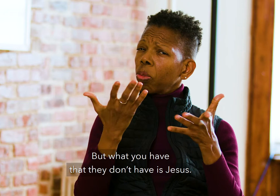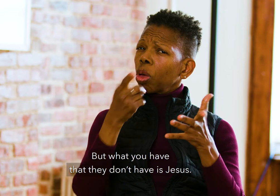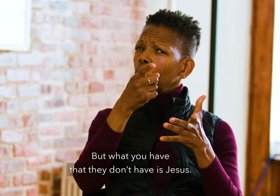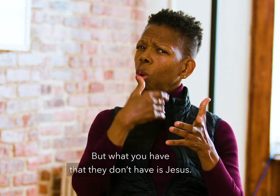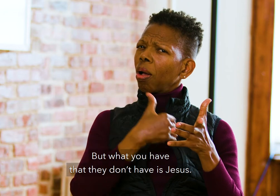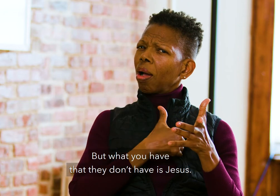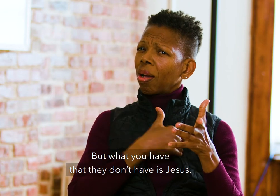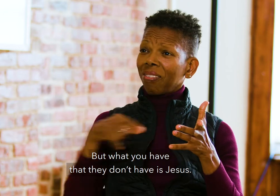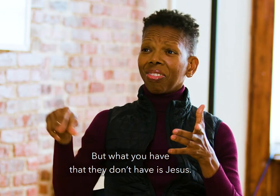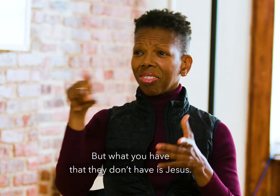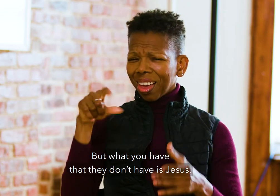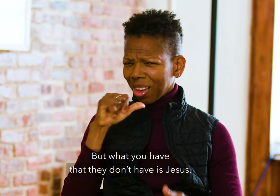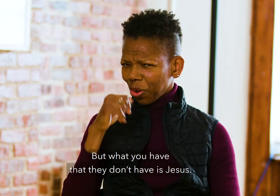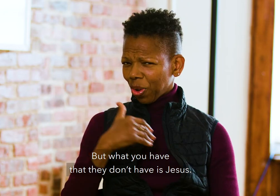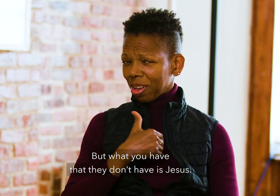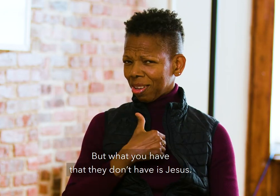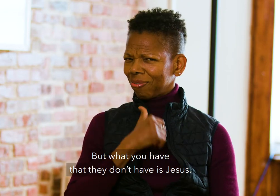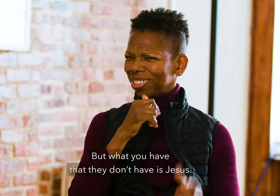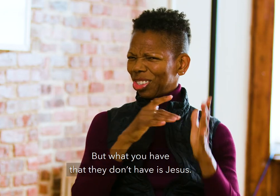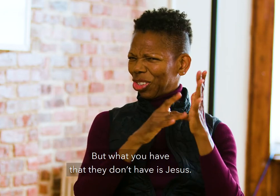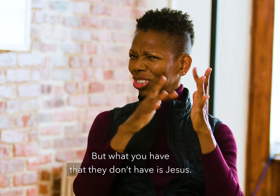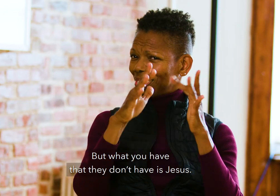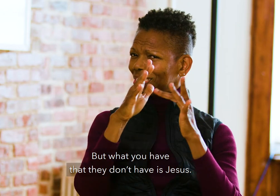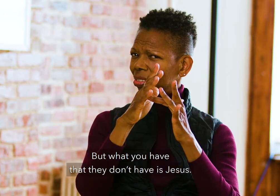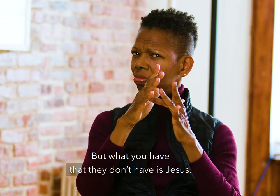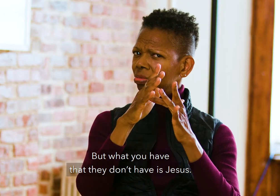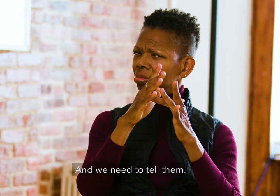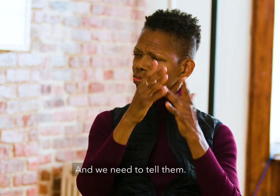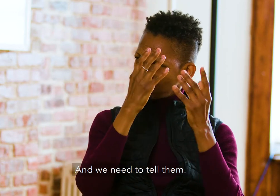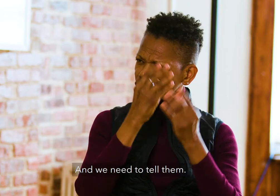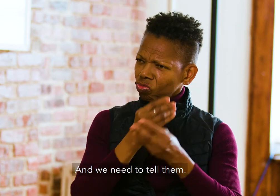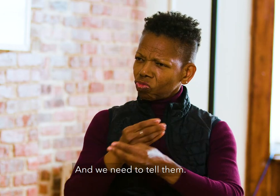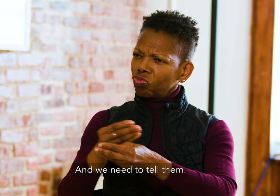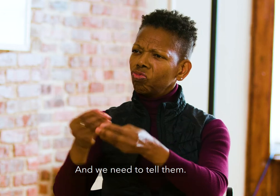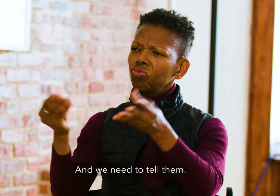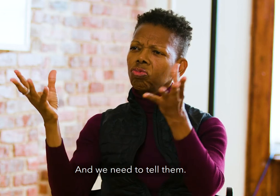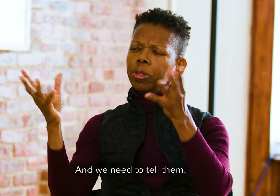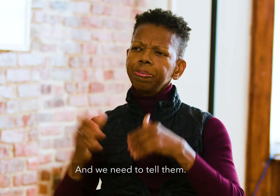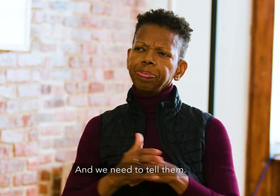But what you have that they don't have is Jesus. And we need to tell them.